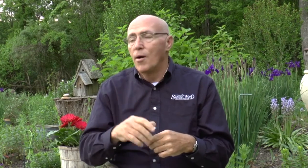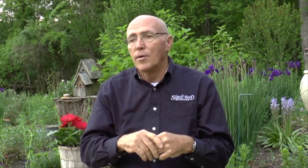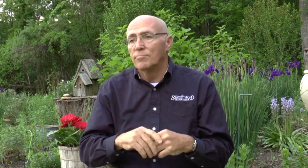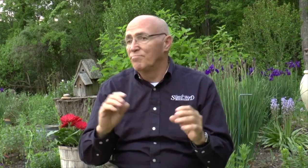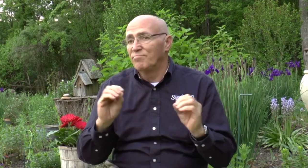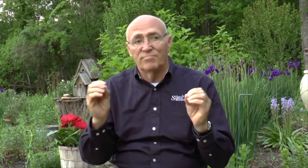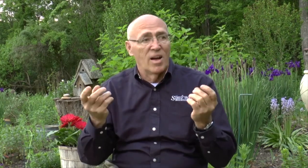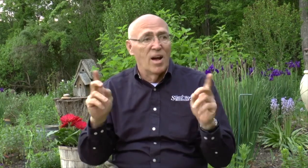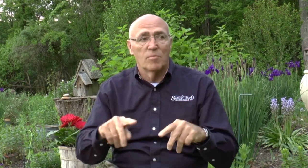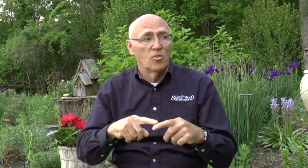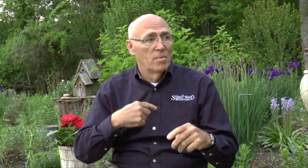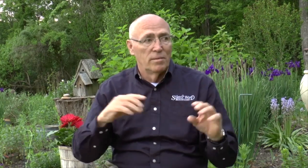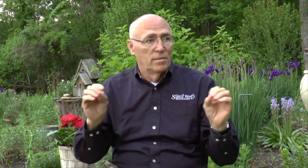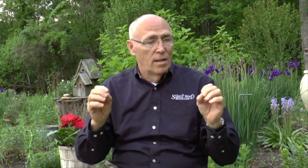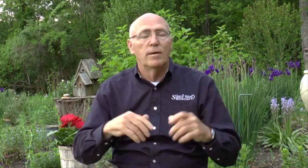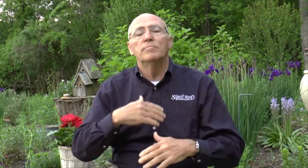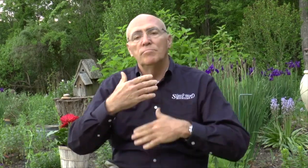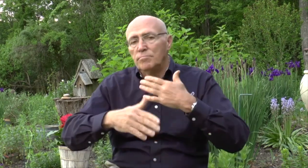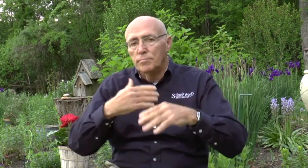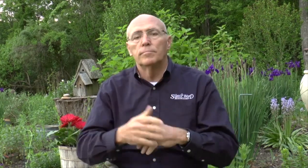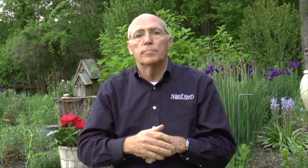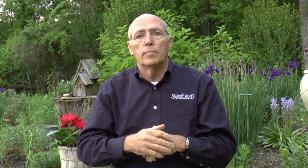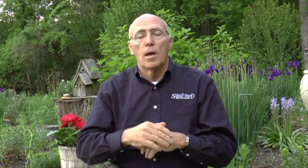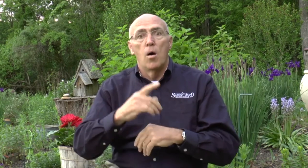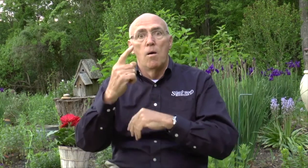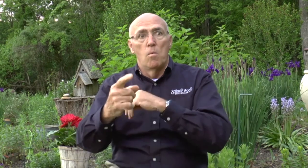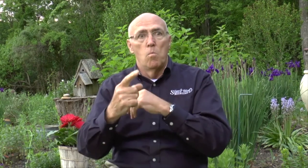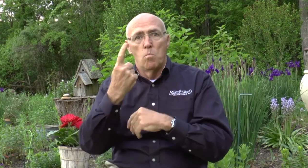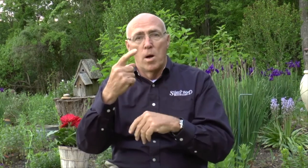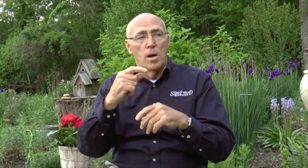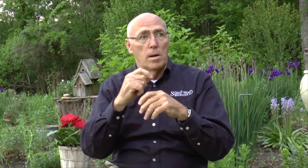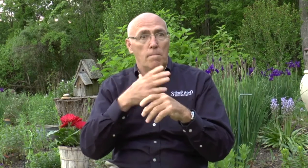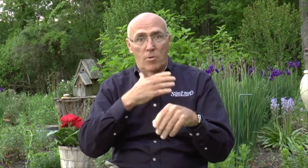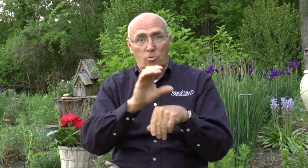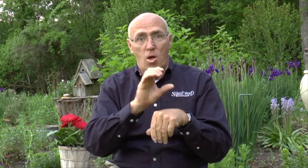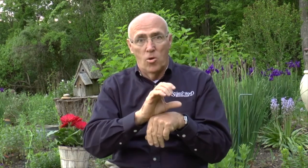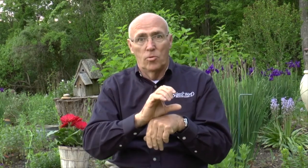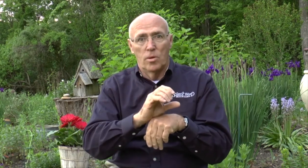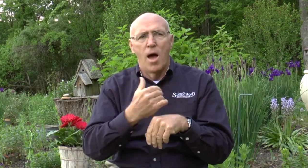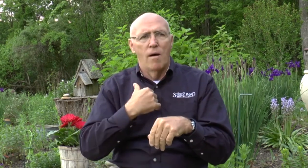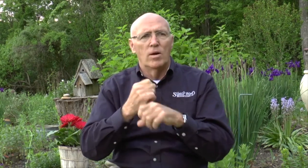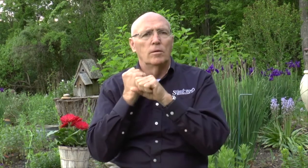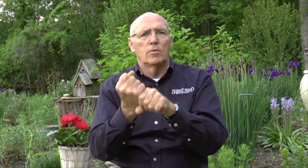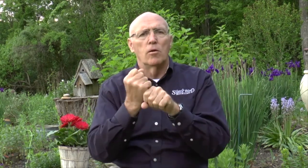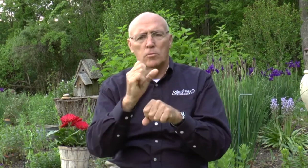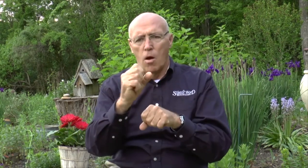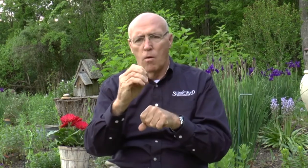thing that she had said. So nothing had happened to me. But as time went on, I remember in our church, we